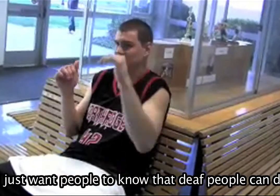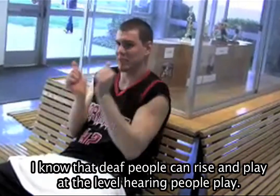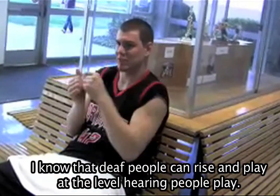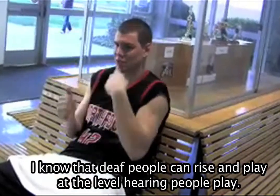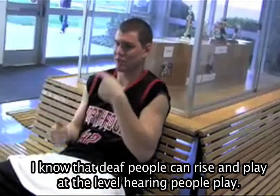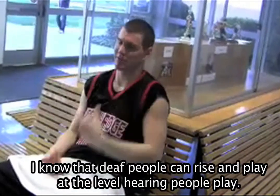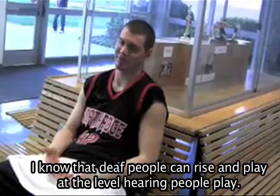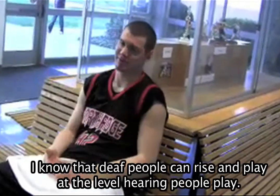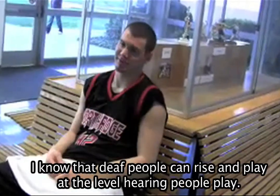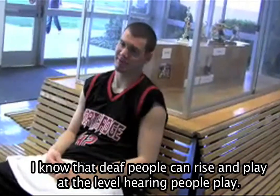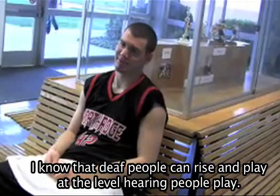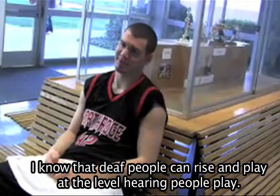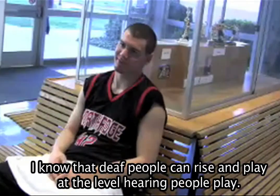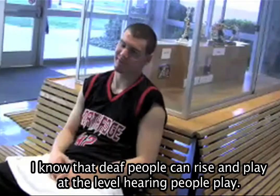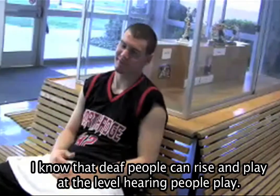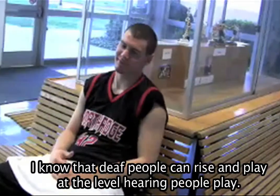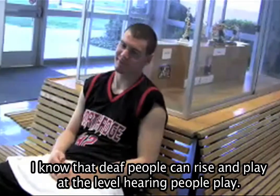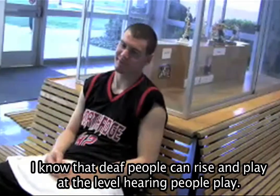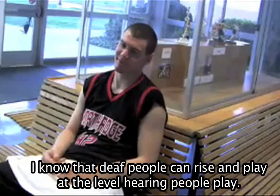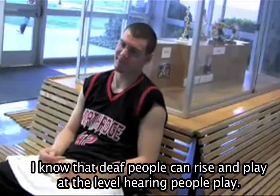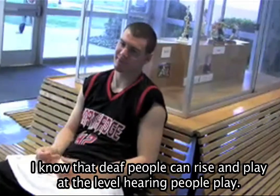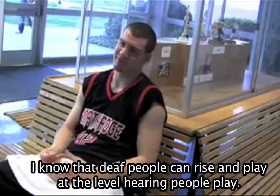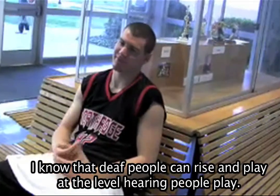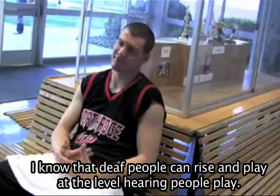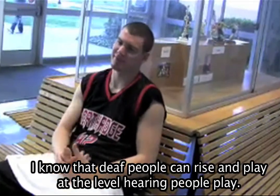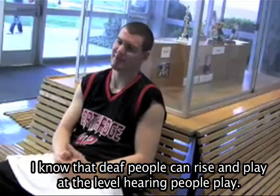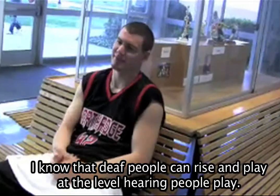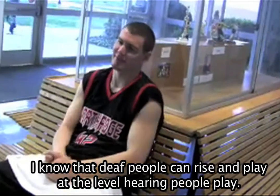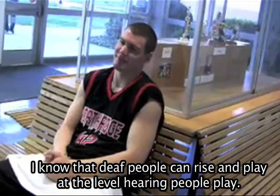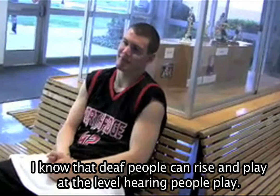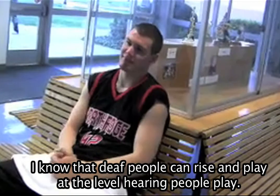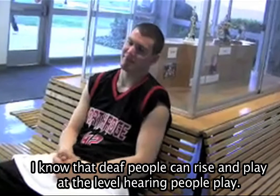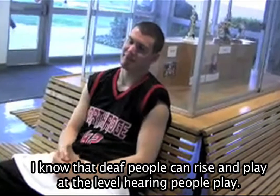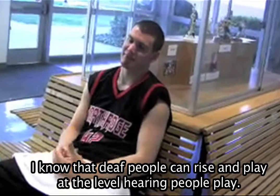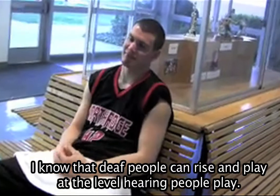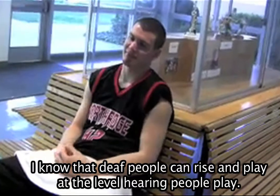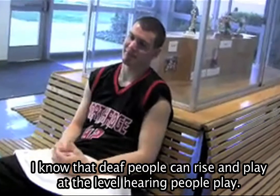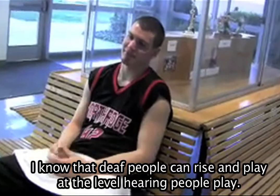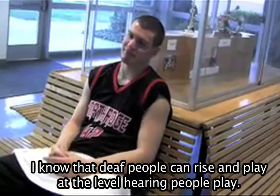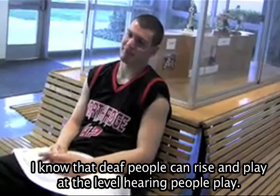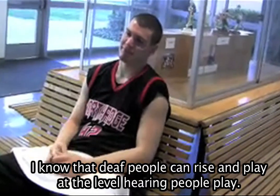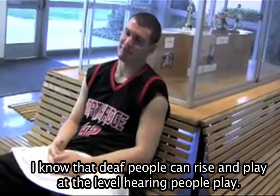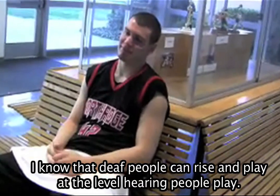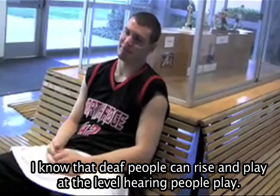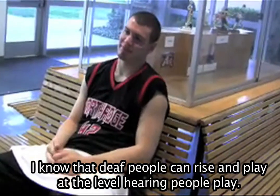I know that deaf people can rise and play a lot of hearing people do it. That's Thank